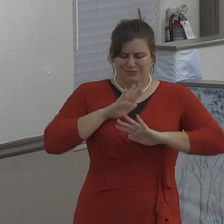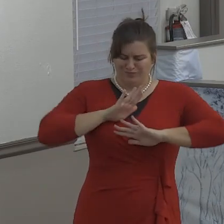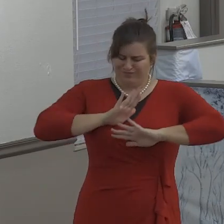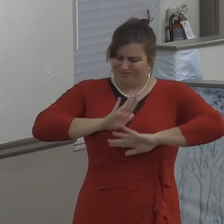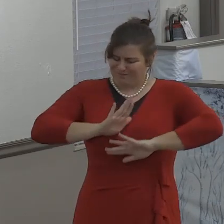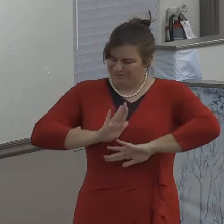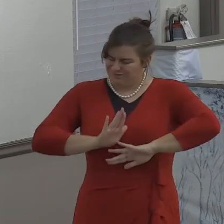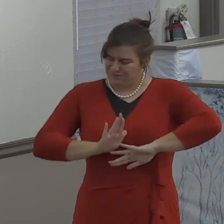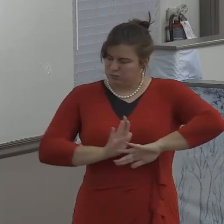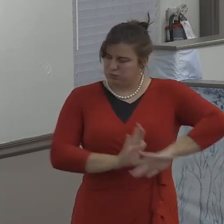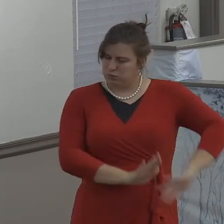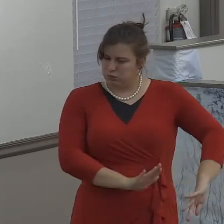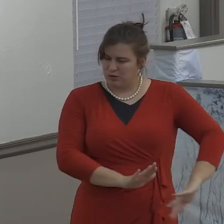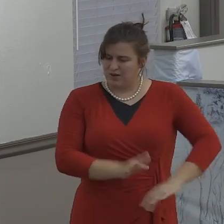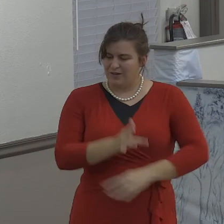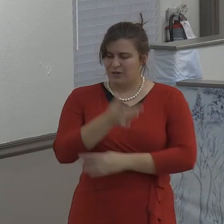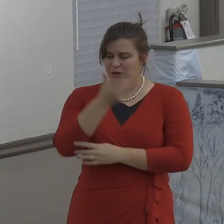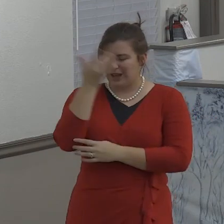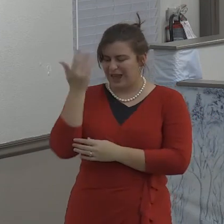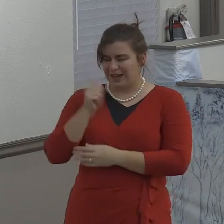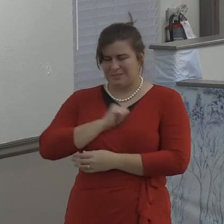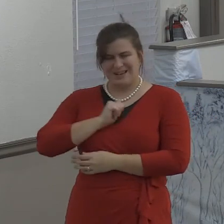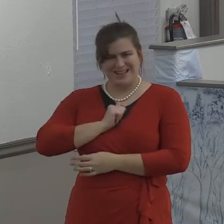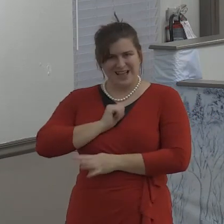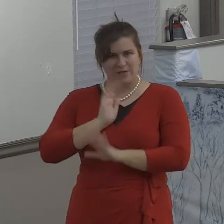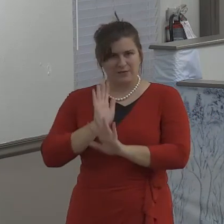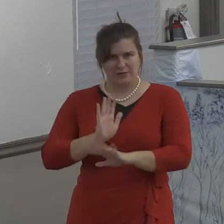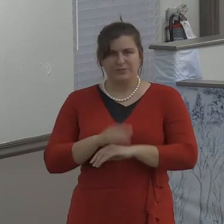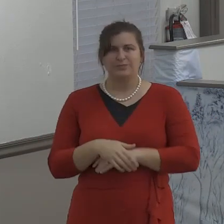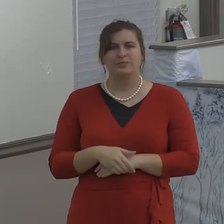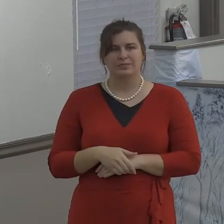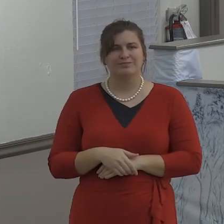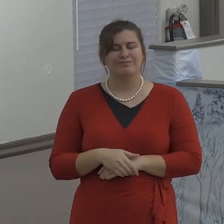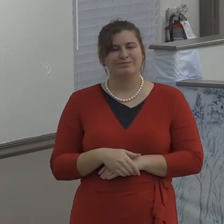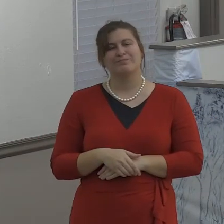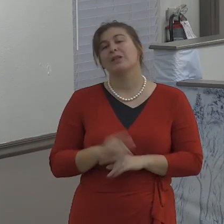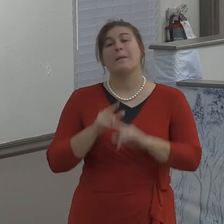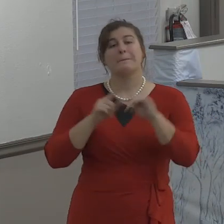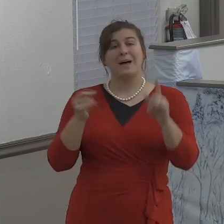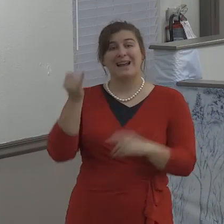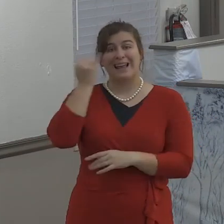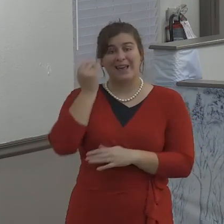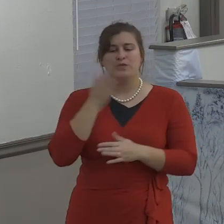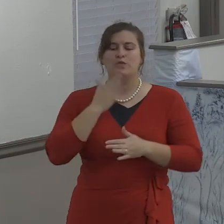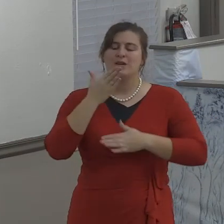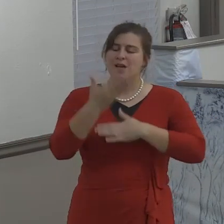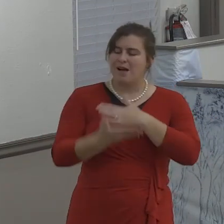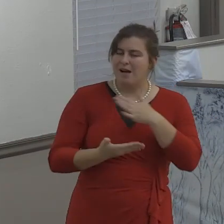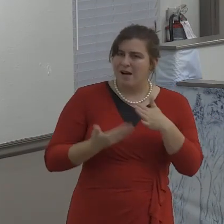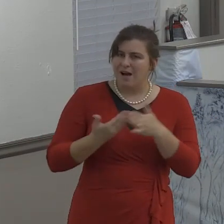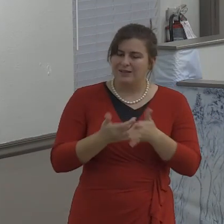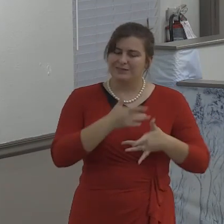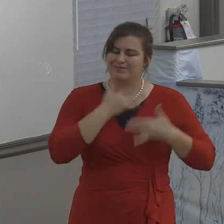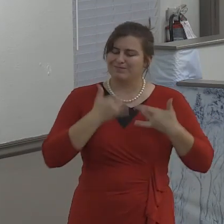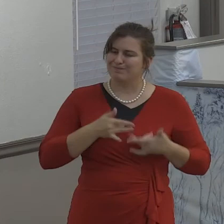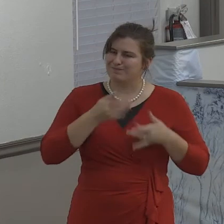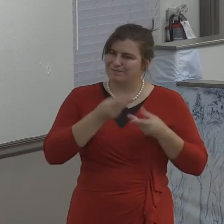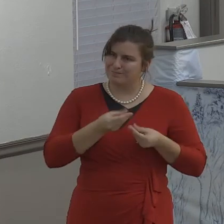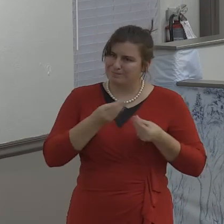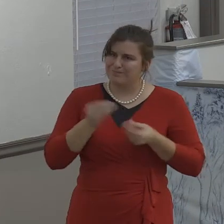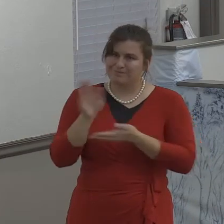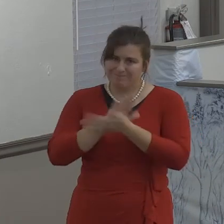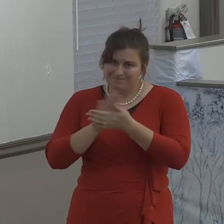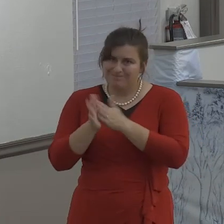if I don't then hold on because all your relationships are in trouble